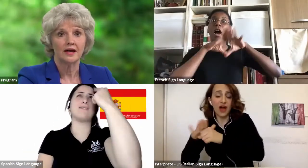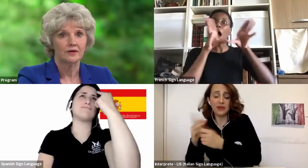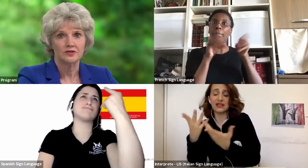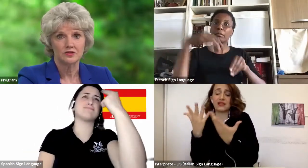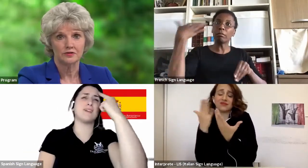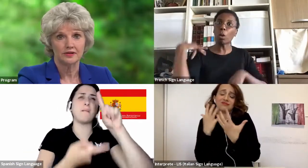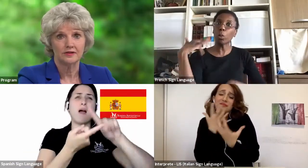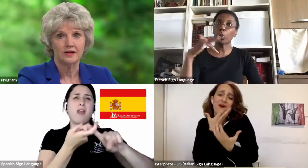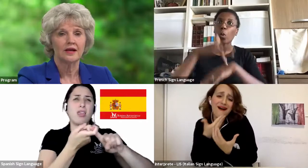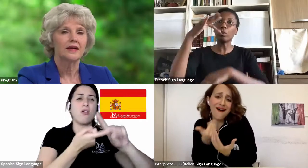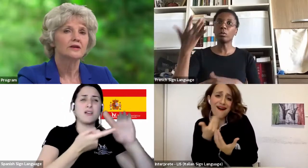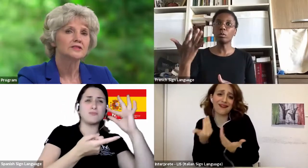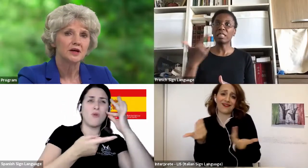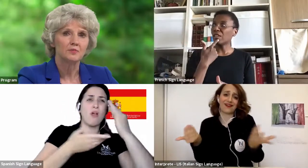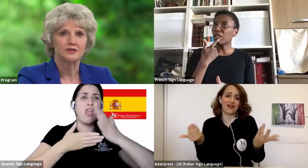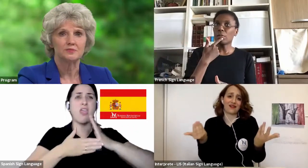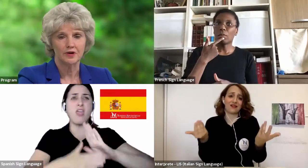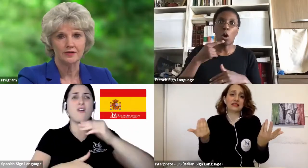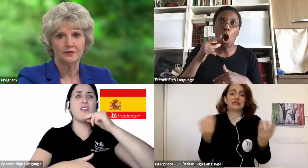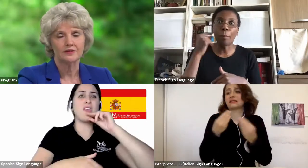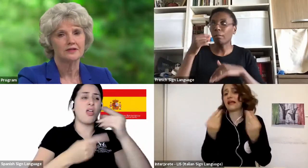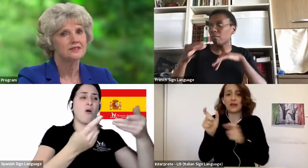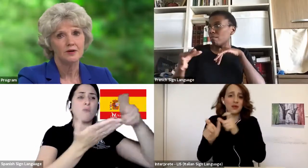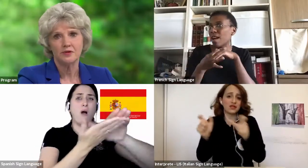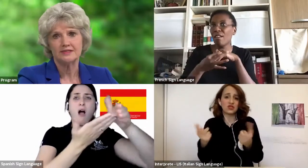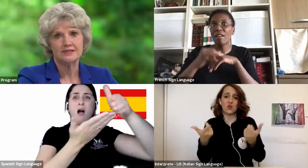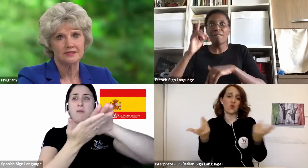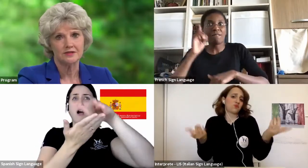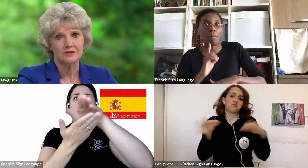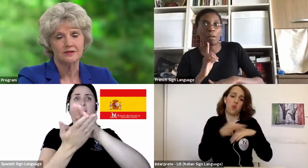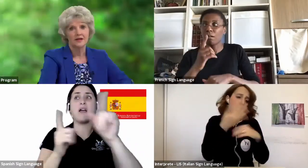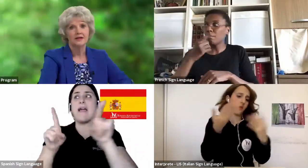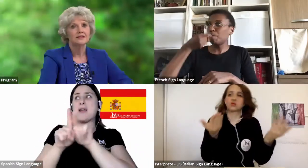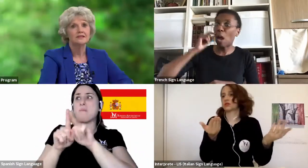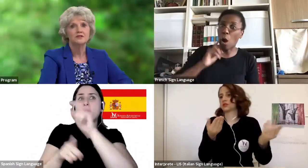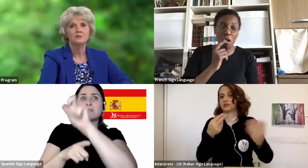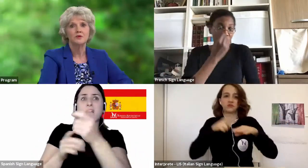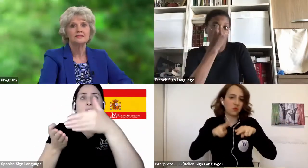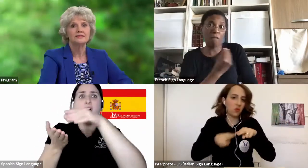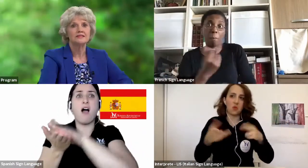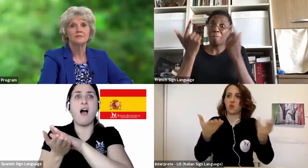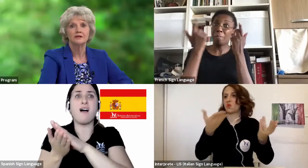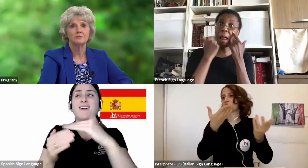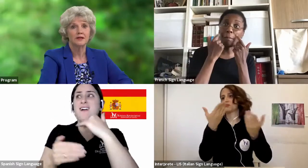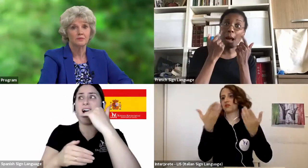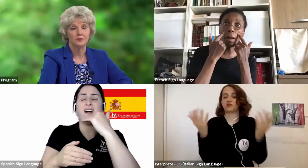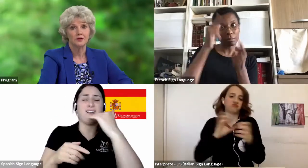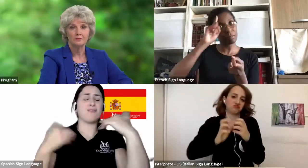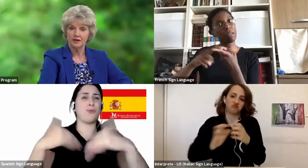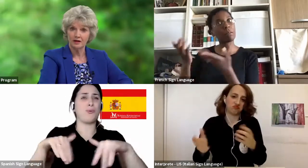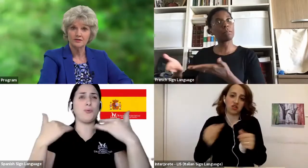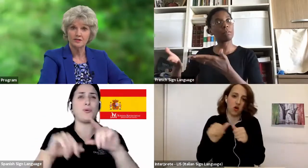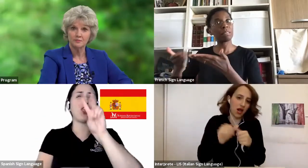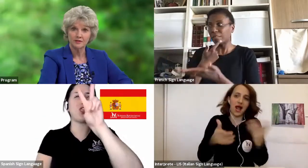and grandchildren. They are someone's brother, someone's sister. These 2.6 million people